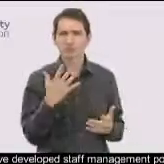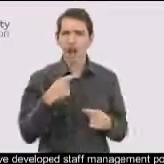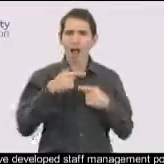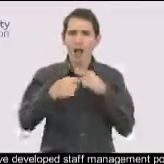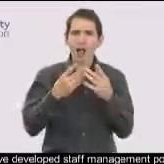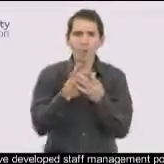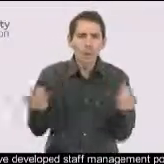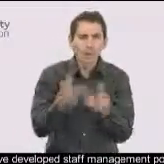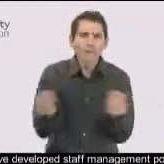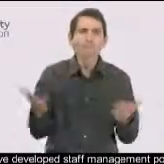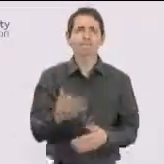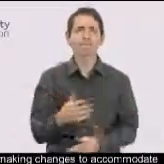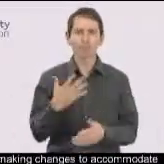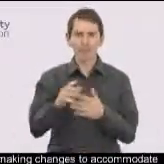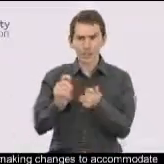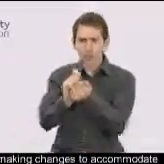disabled staff and homeworking.